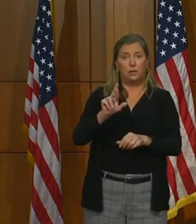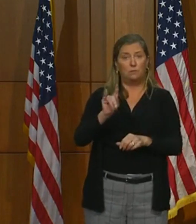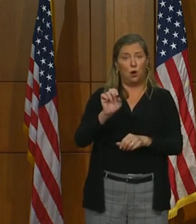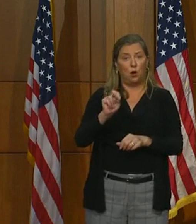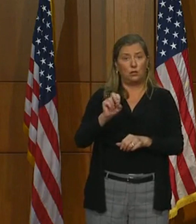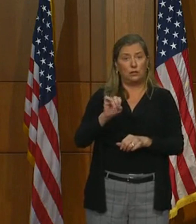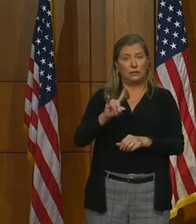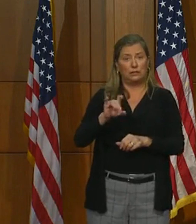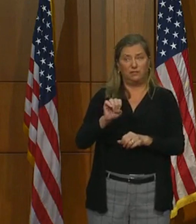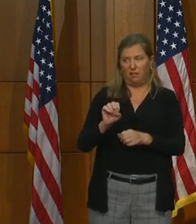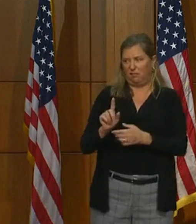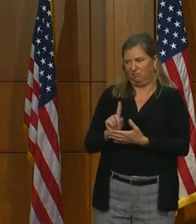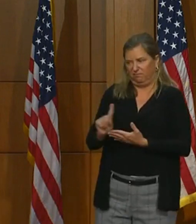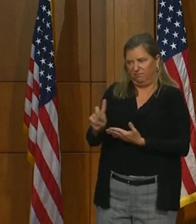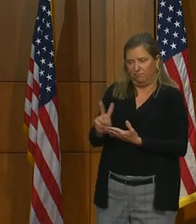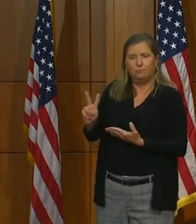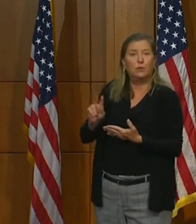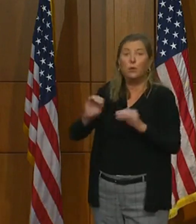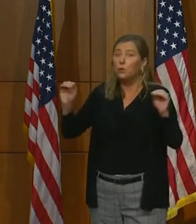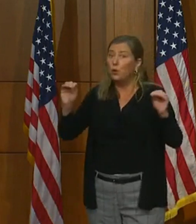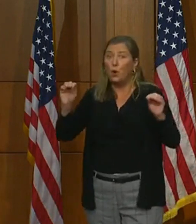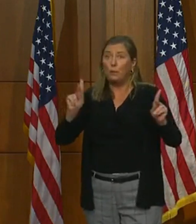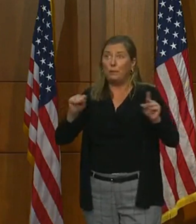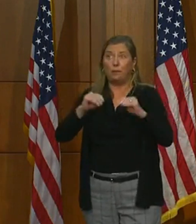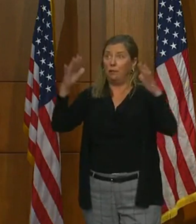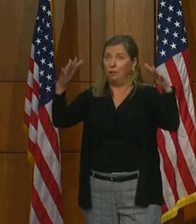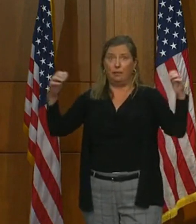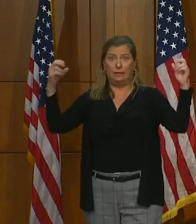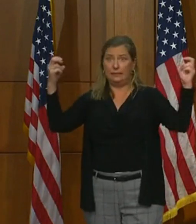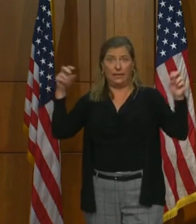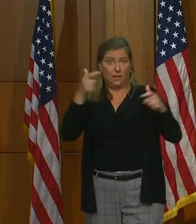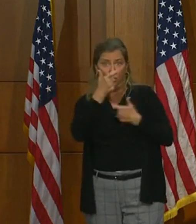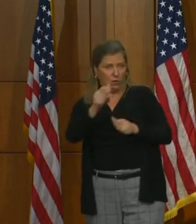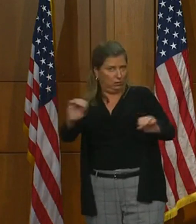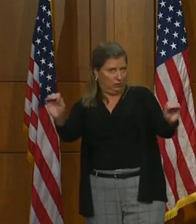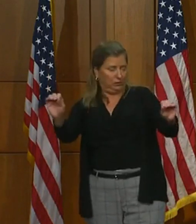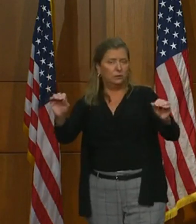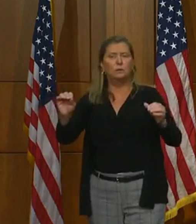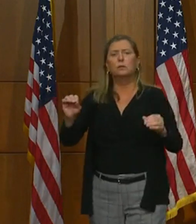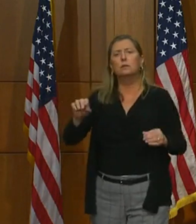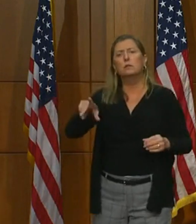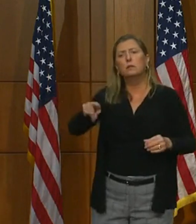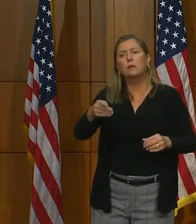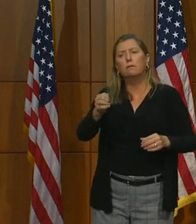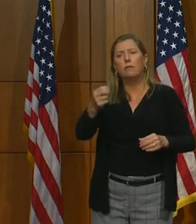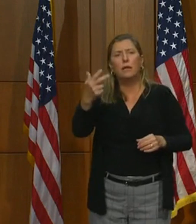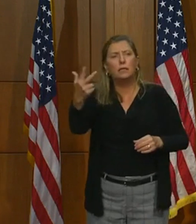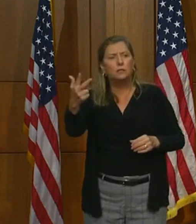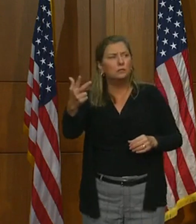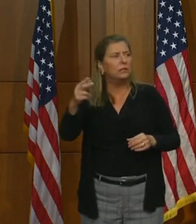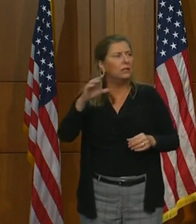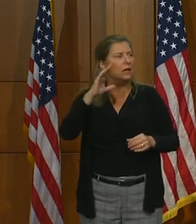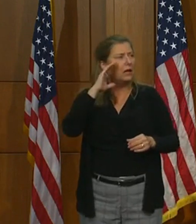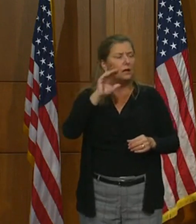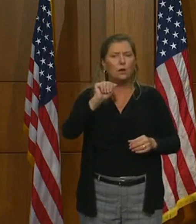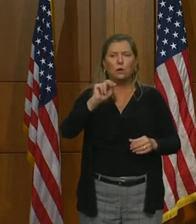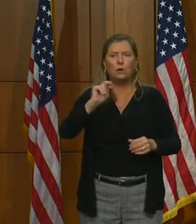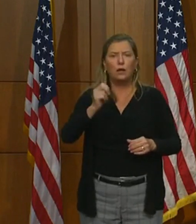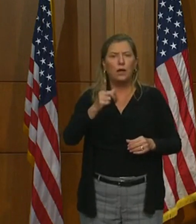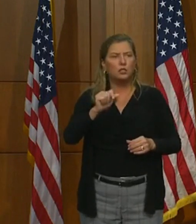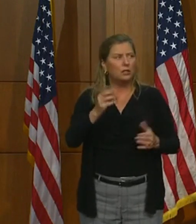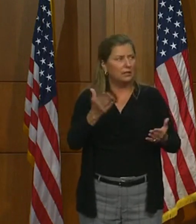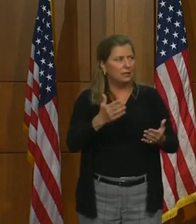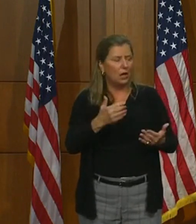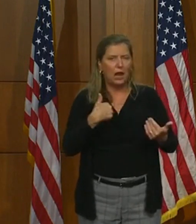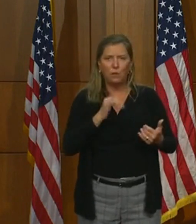weeks ago that was with no fans. But, again, as we go into Phase 3, and Angela, I know you're here if I don't want